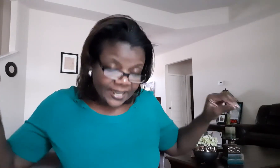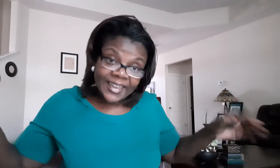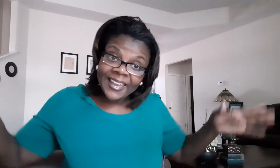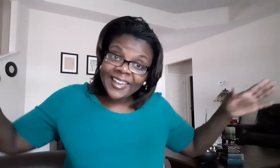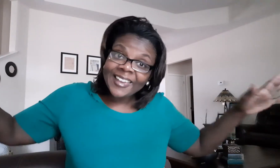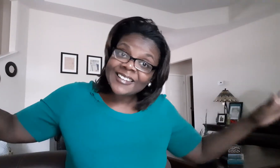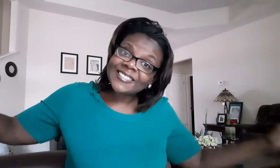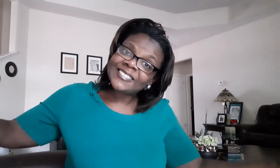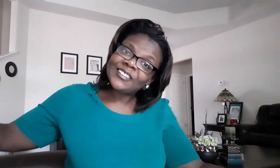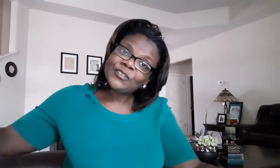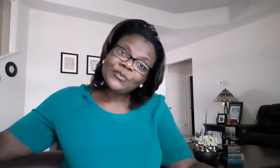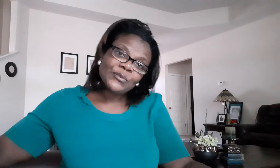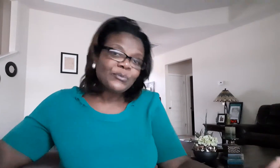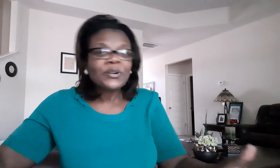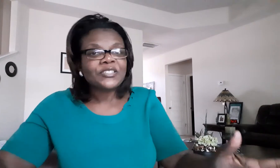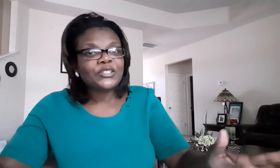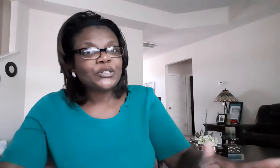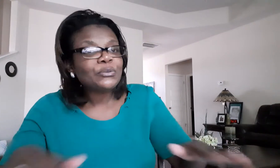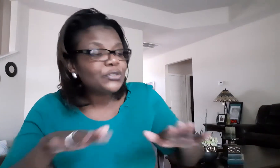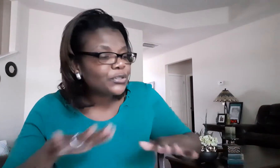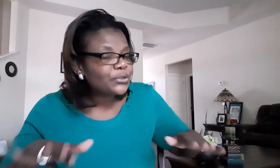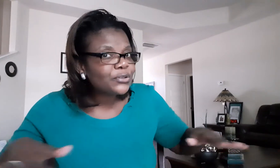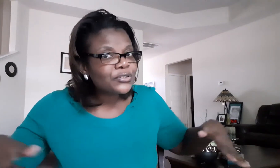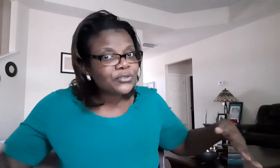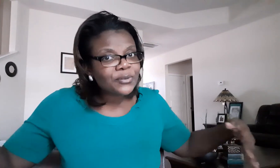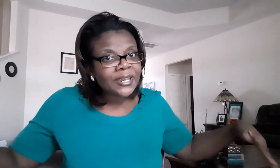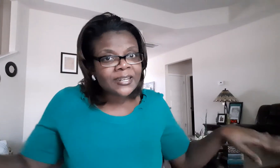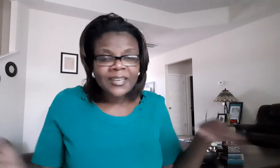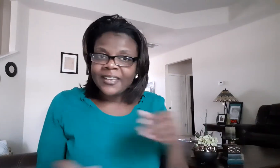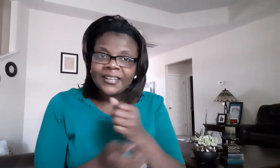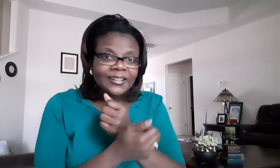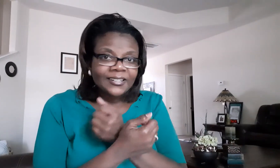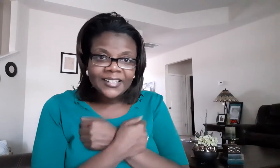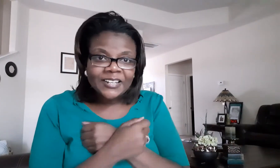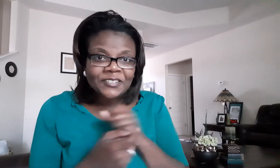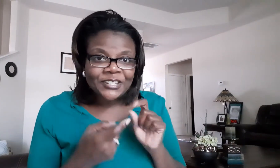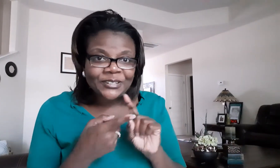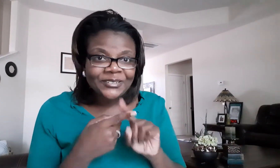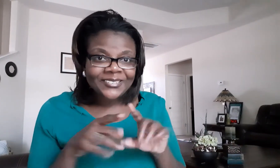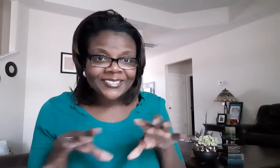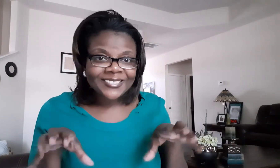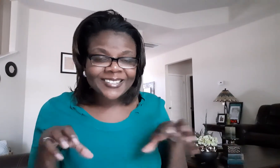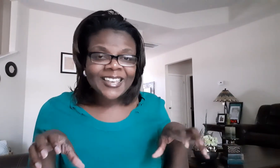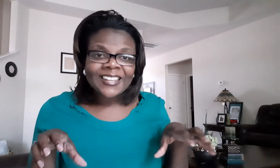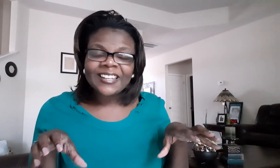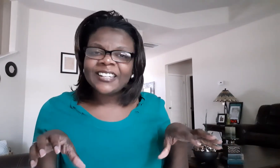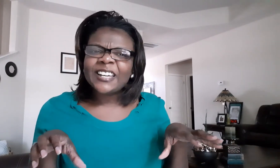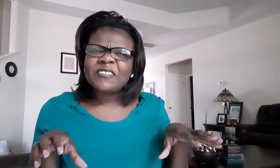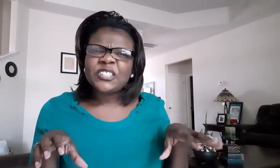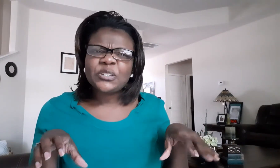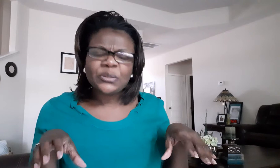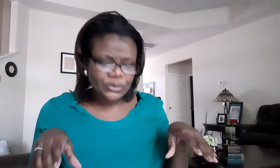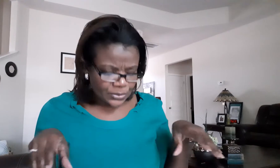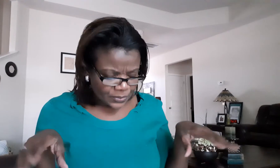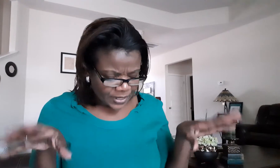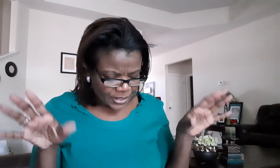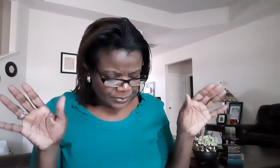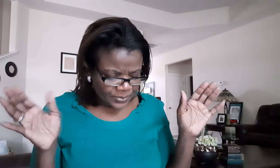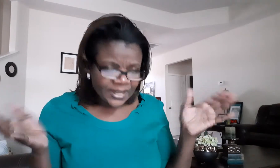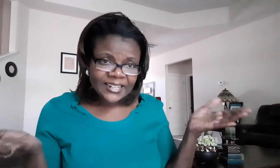eggs what do children love to do they love to um hunt